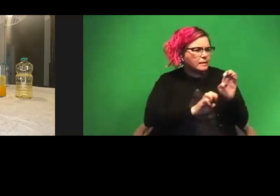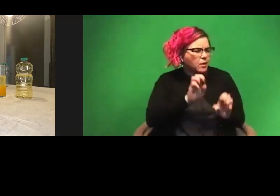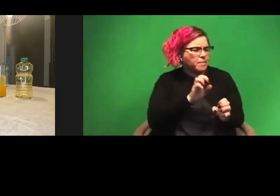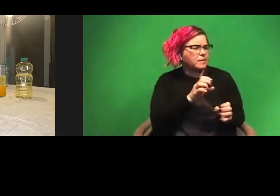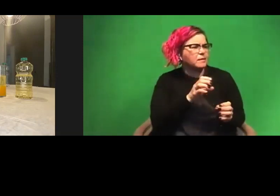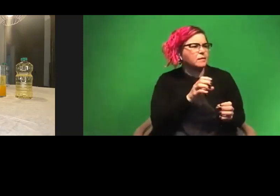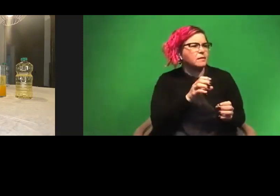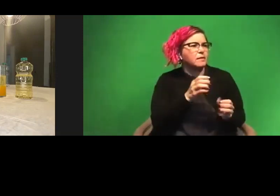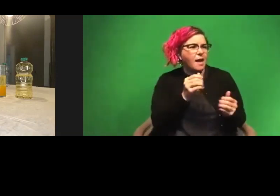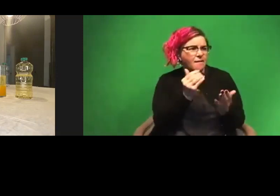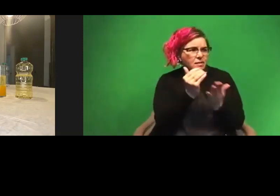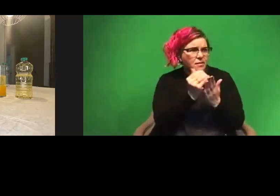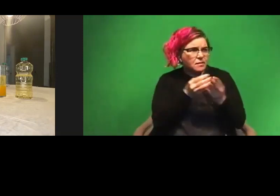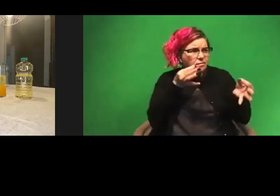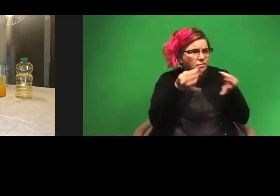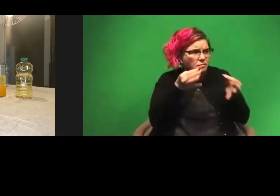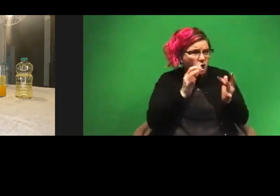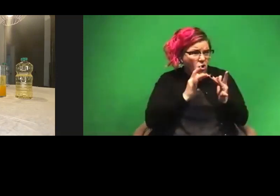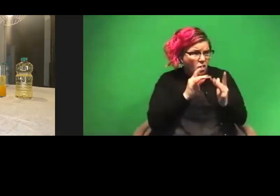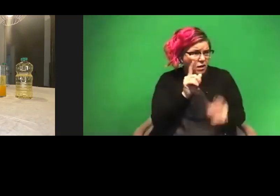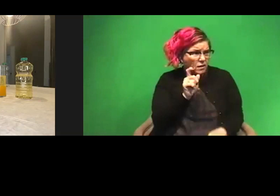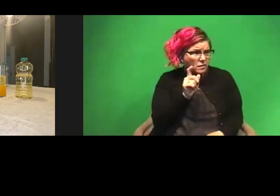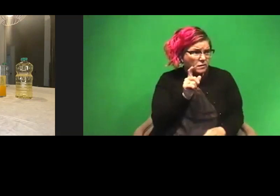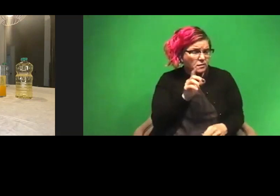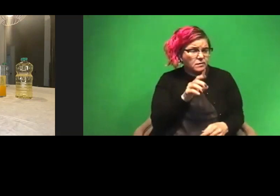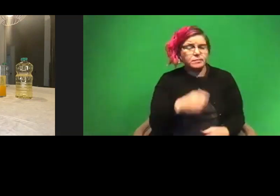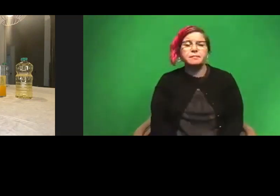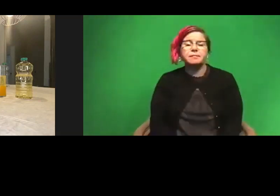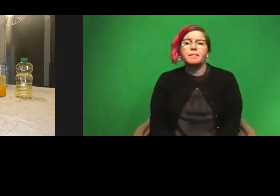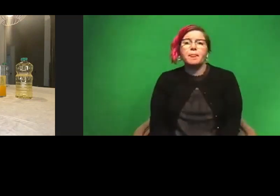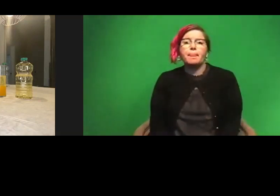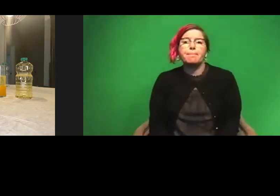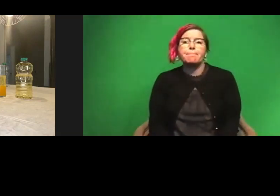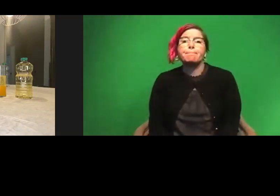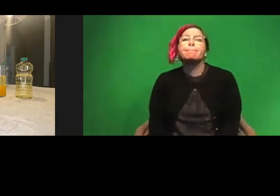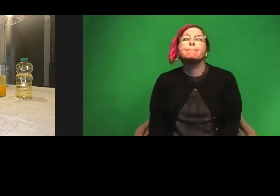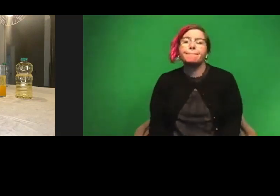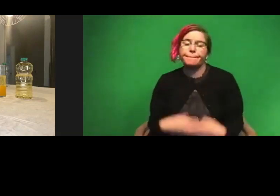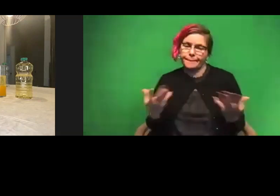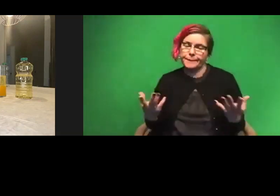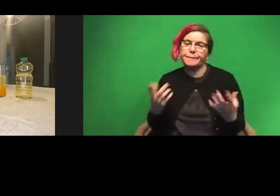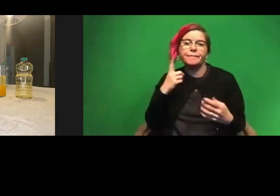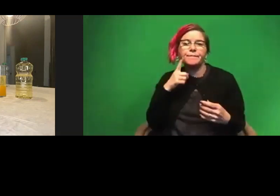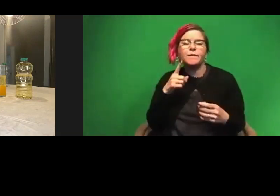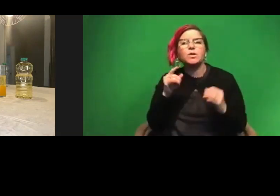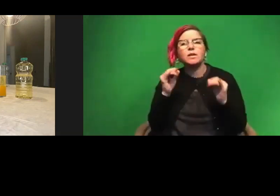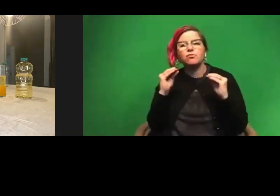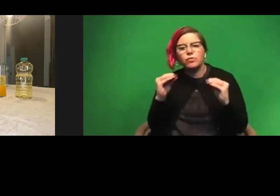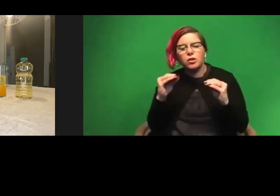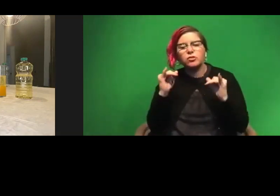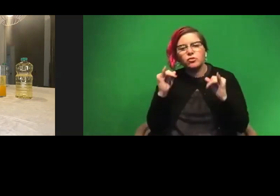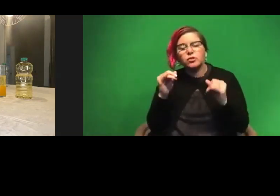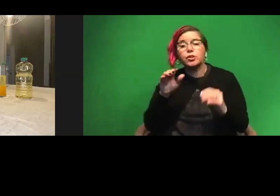instructions to your experiments online, online on your website at all? Well, so as far as instructions, if you go to YouTube